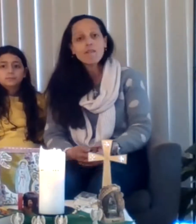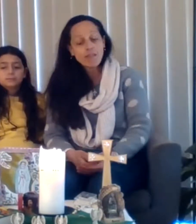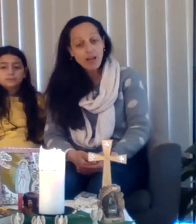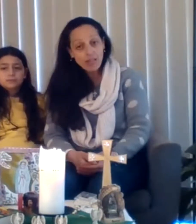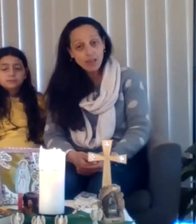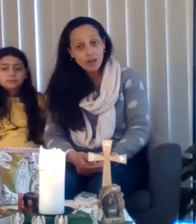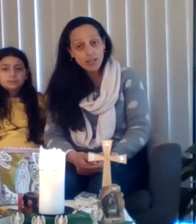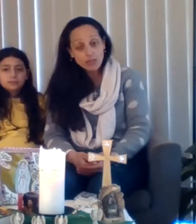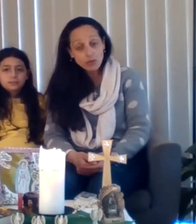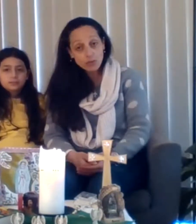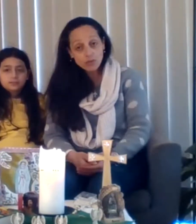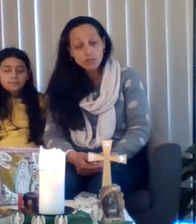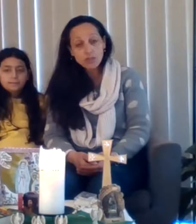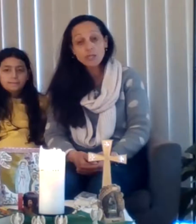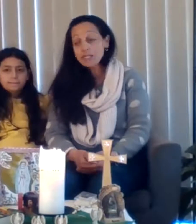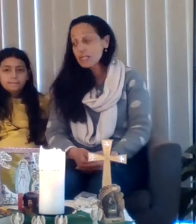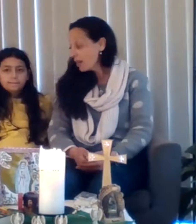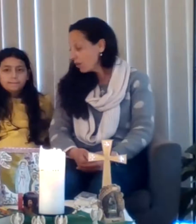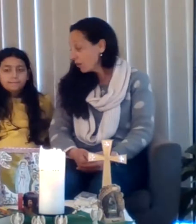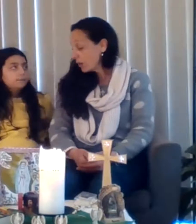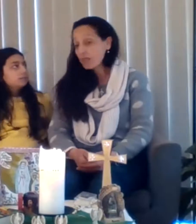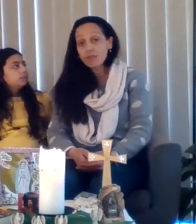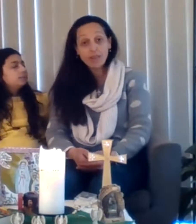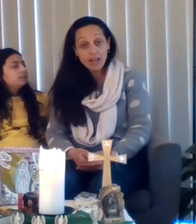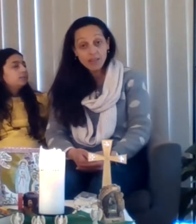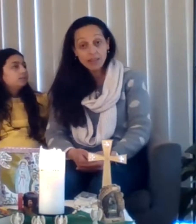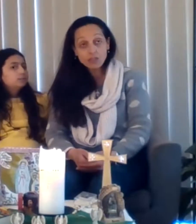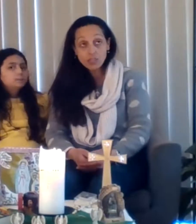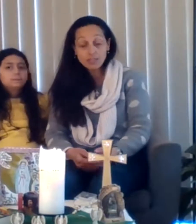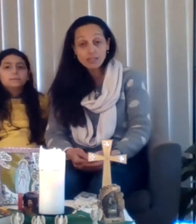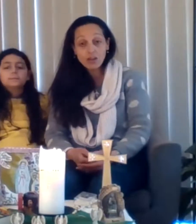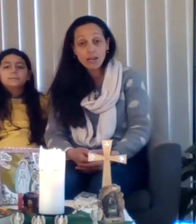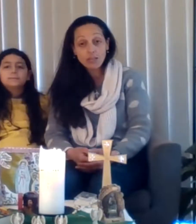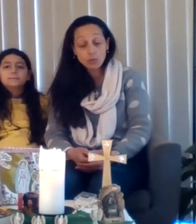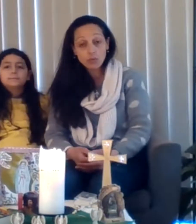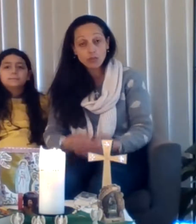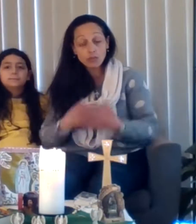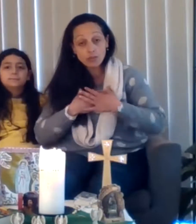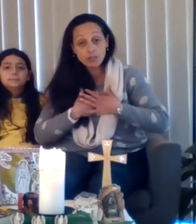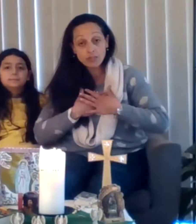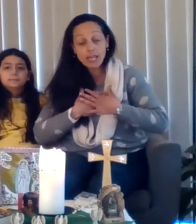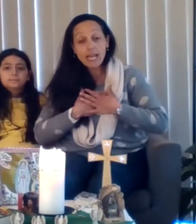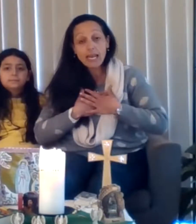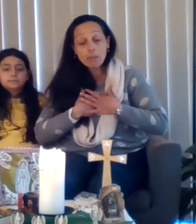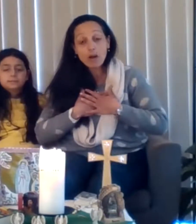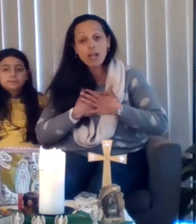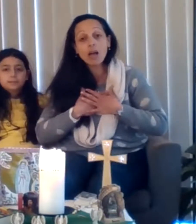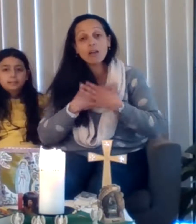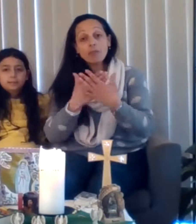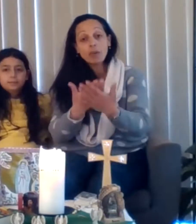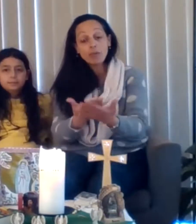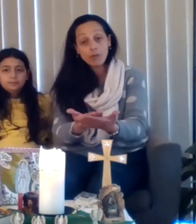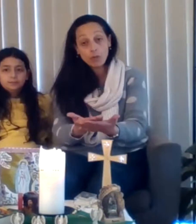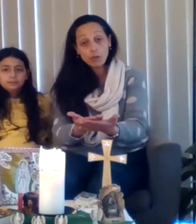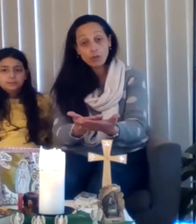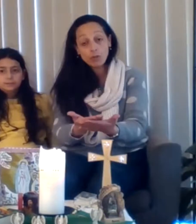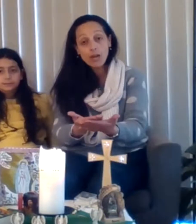Father I Adore You. So we start off with Father, Jesus I Adore You. Lay my life before you.